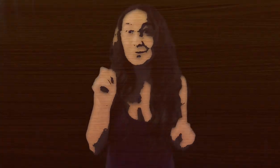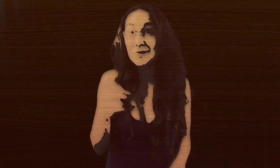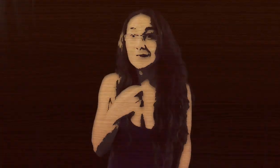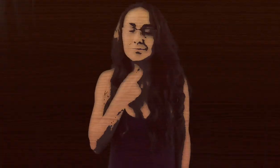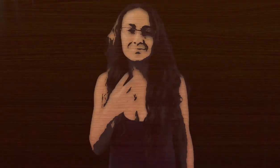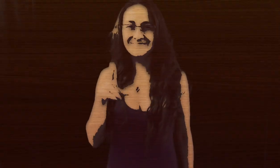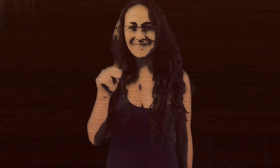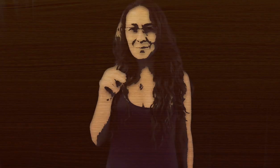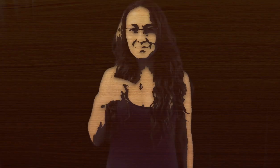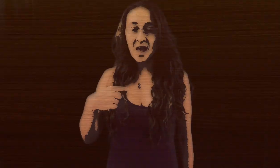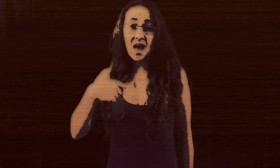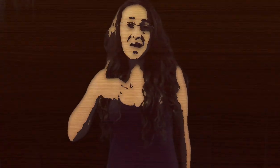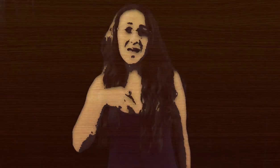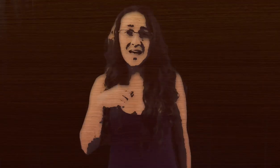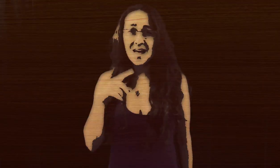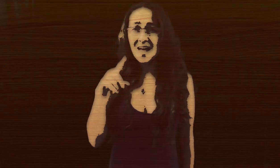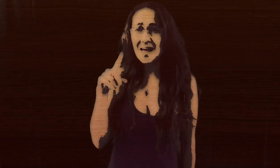1, no... A........